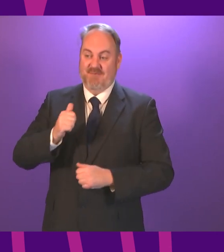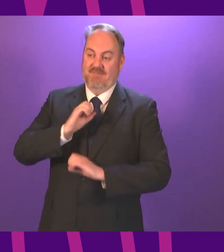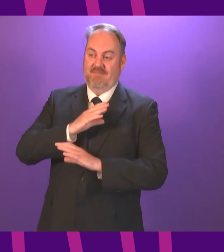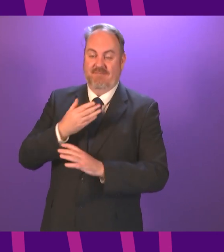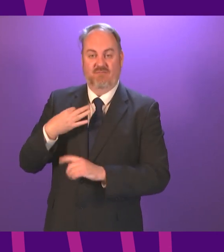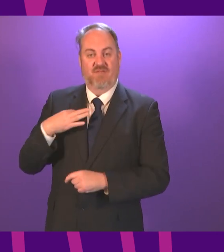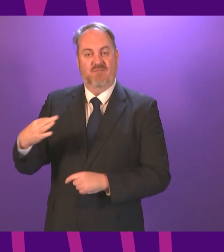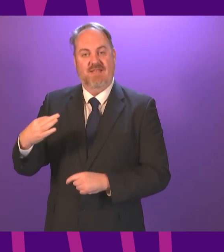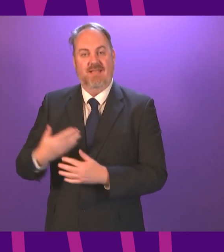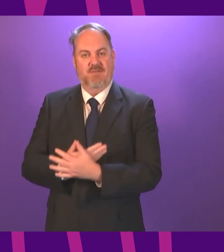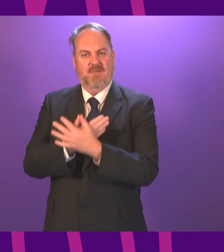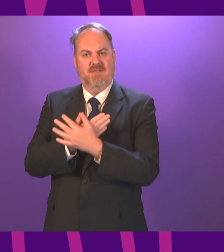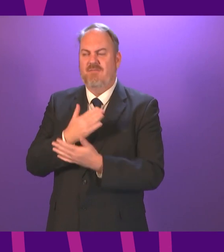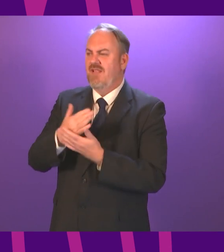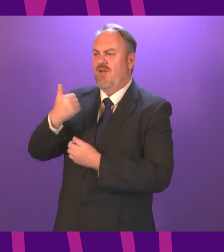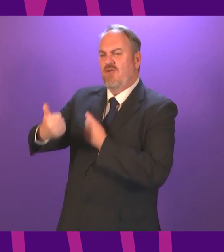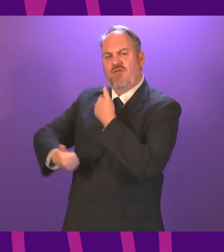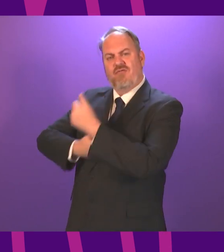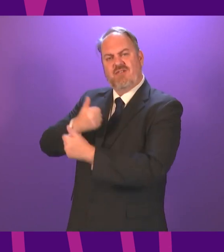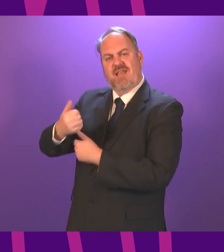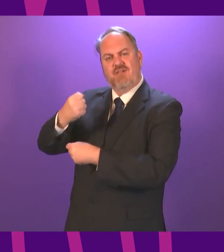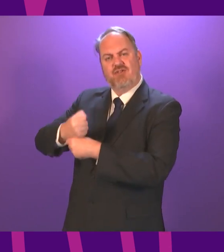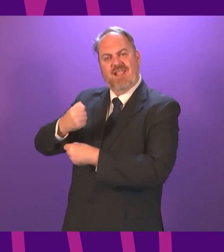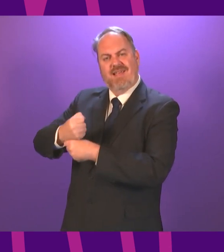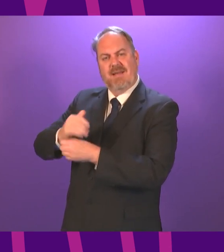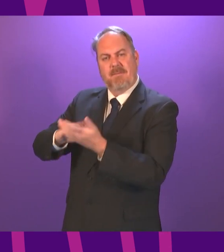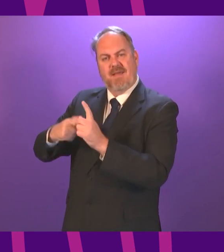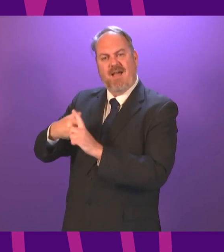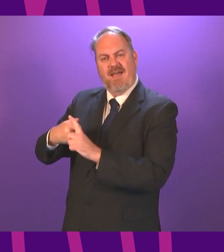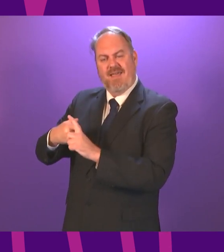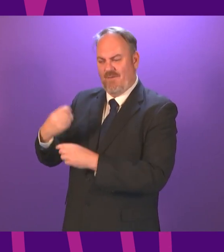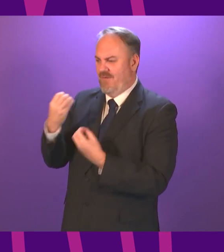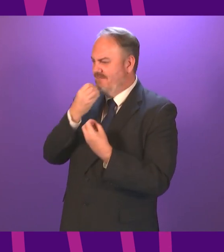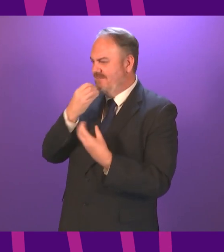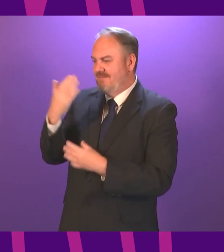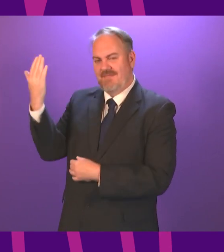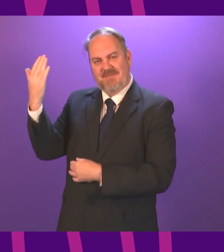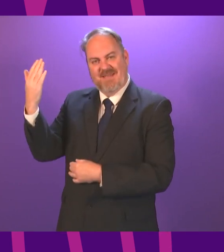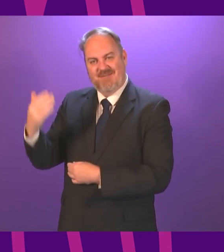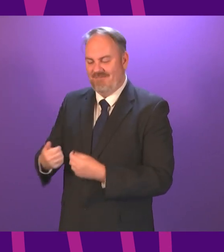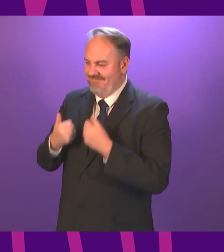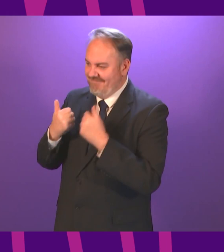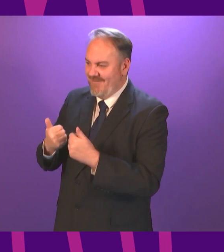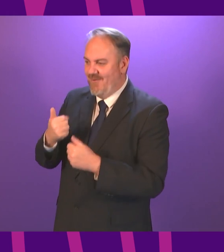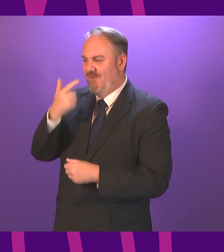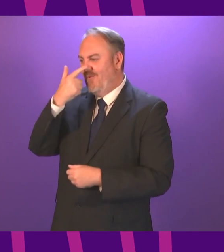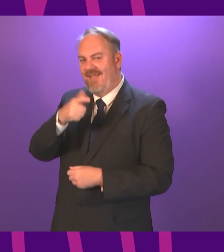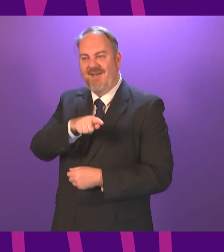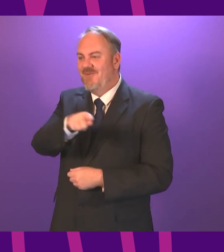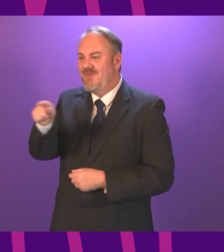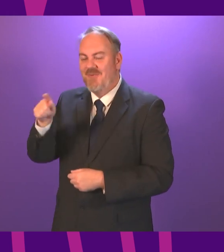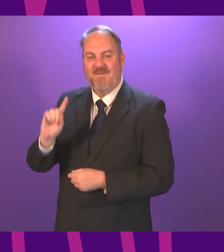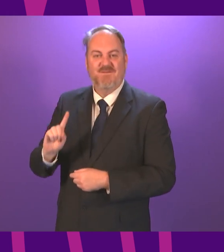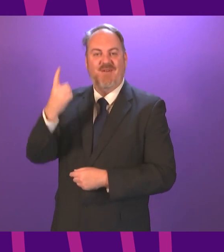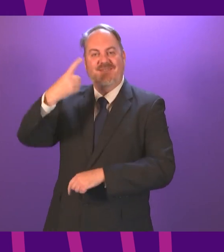by congratulating Gillian McKay on an excellent speech and indeed to extend good wishes to all those who have cause to make their first speech